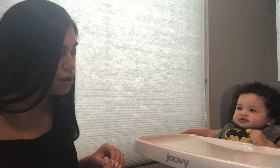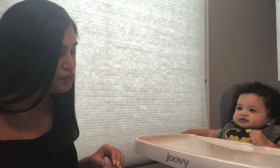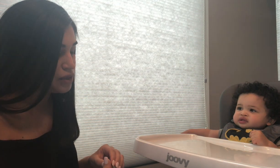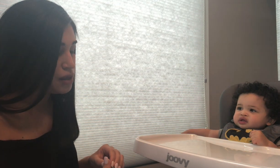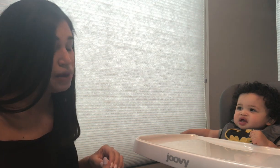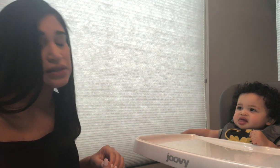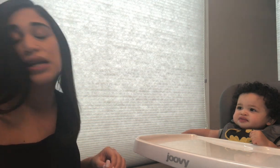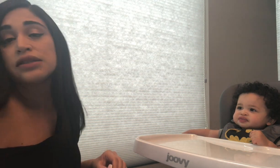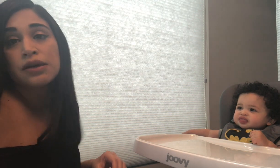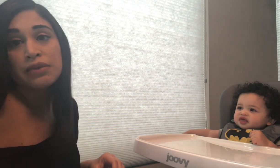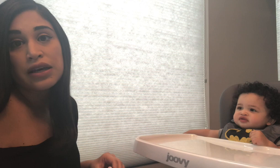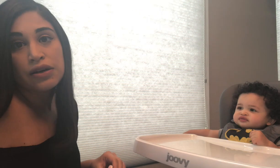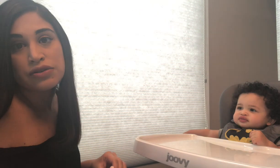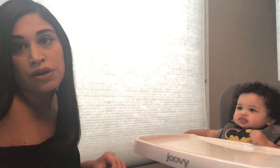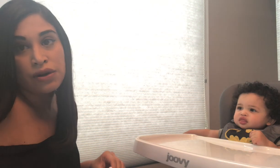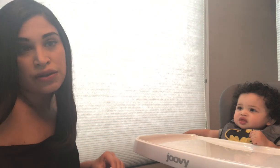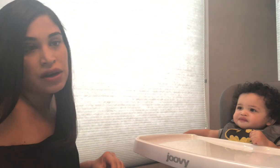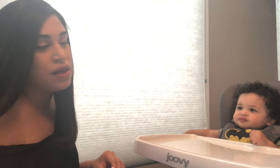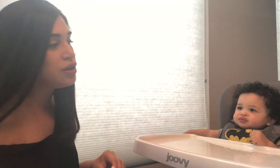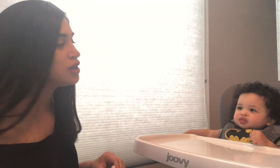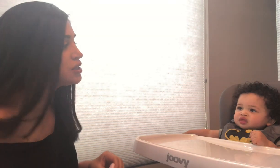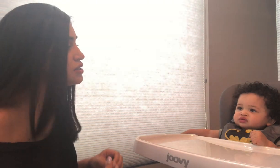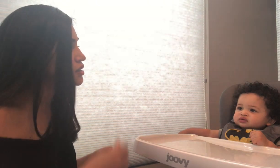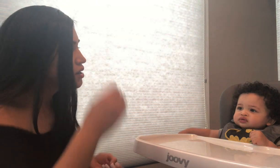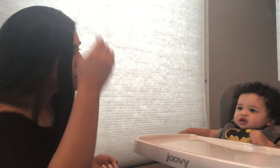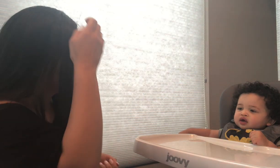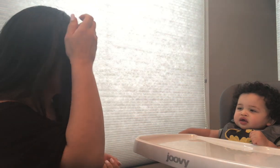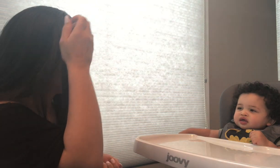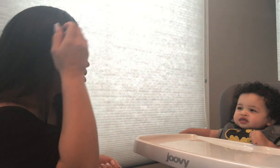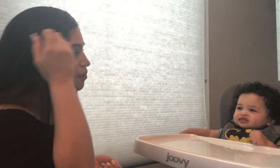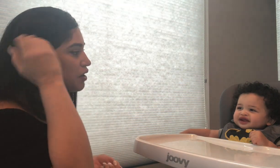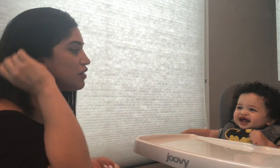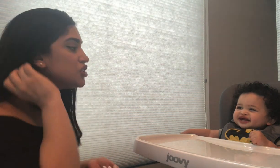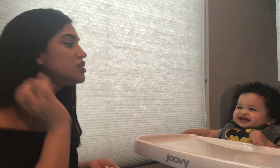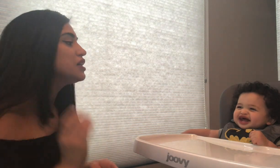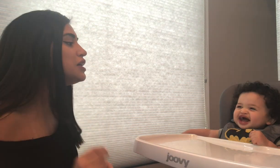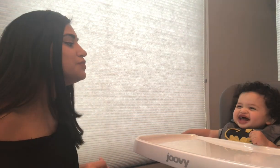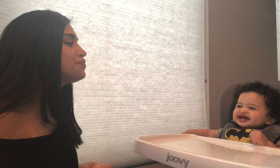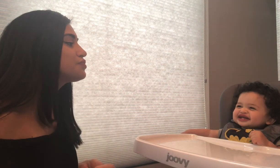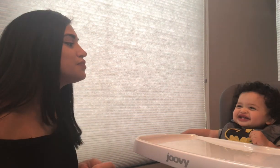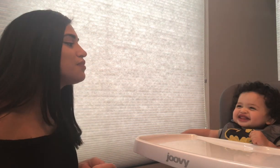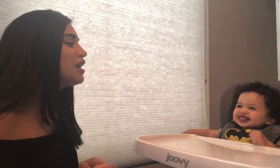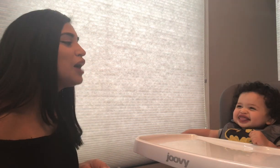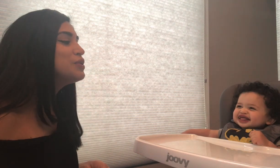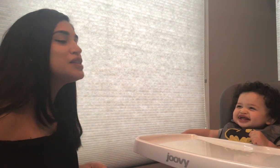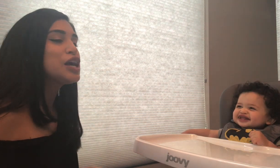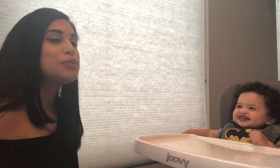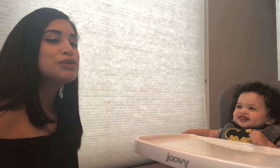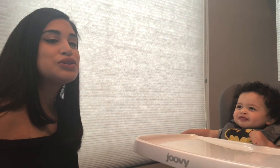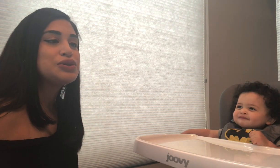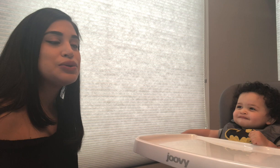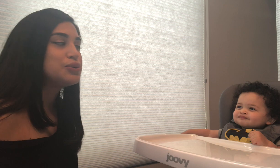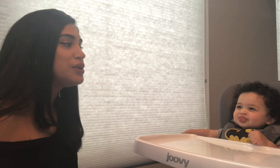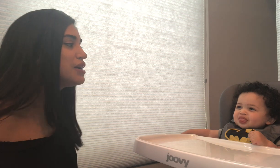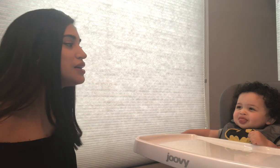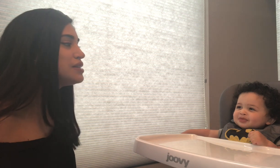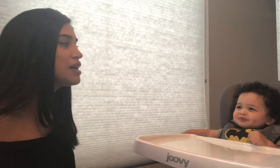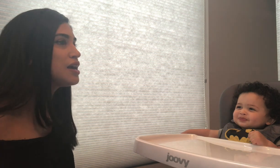It might take some kiddos longer than others. Eventually I was able to say